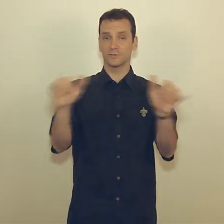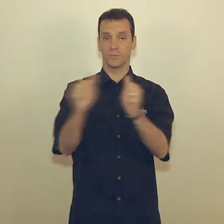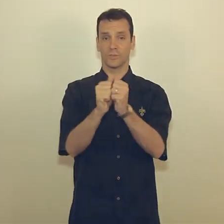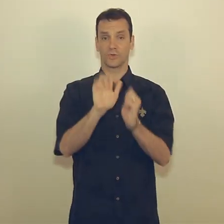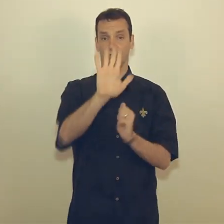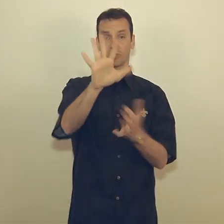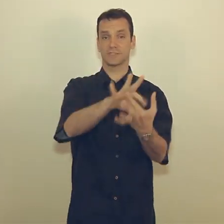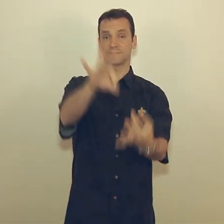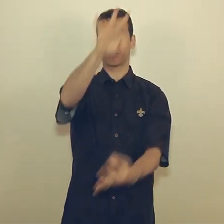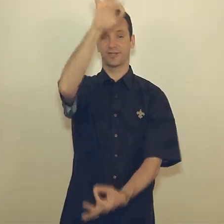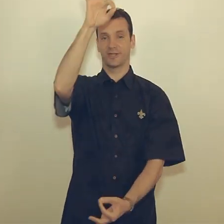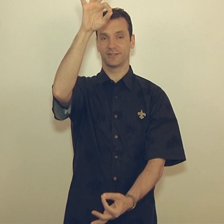And with your spirit.